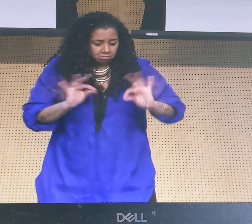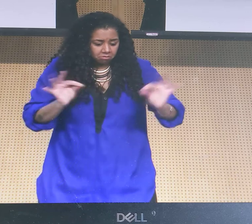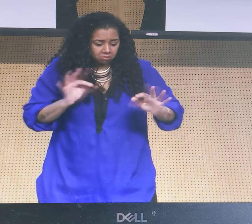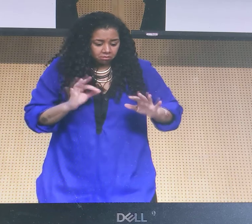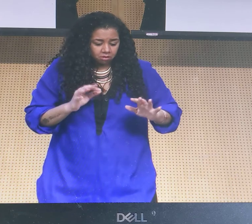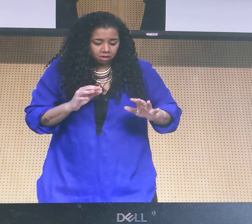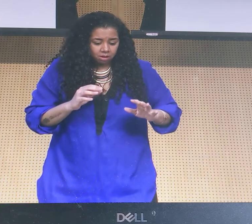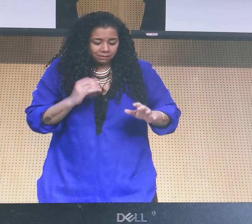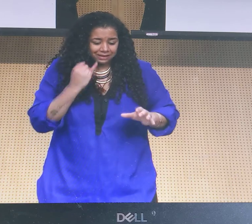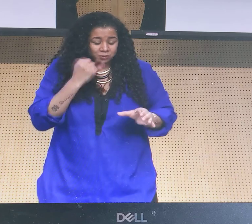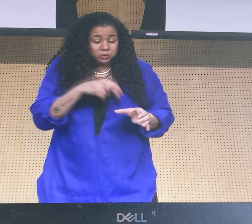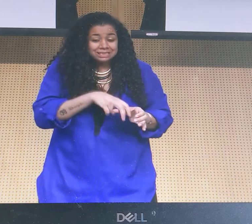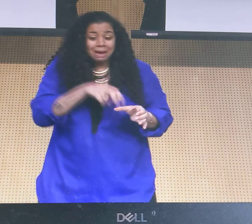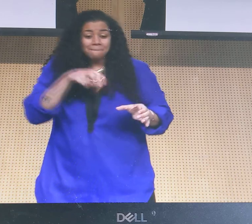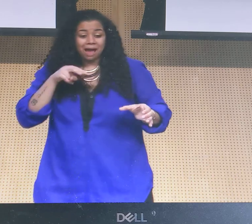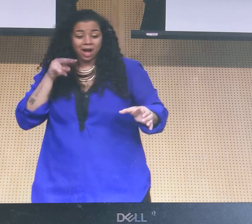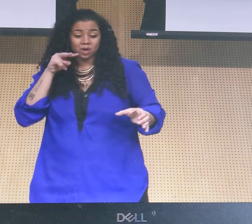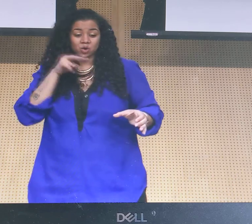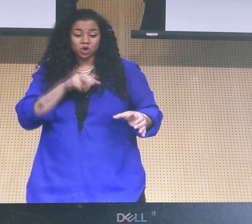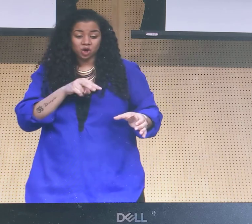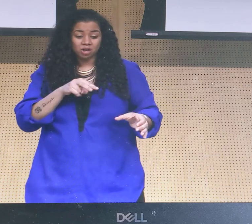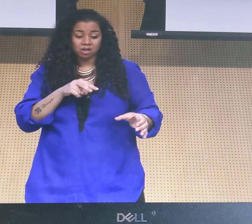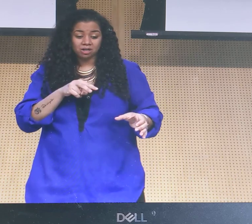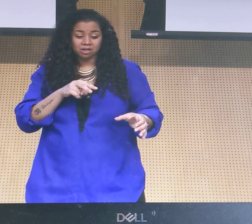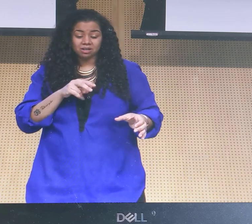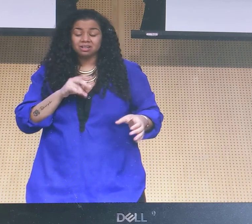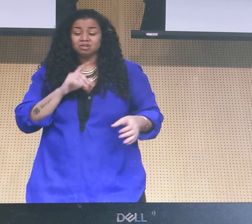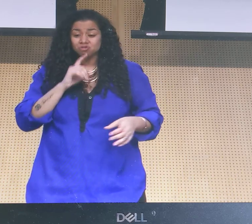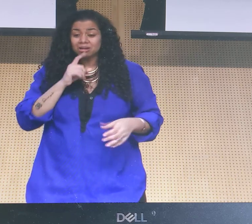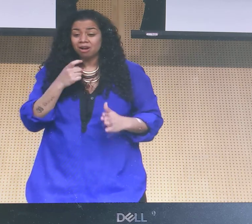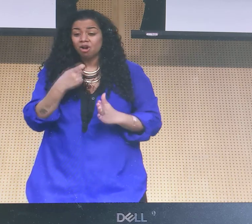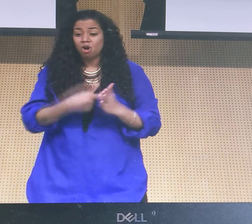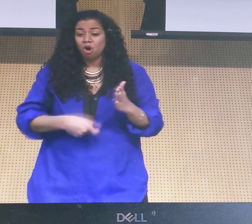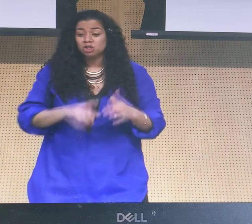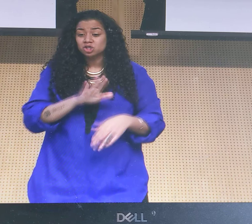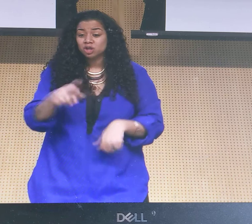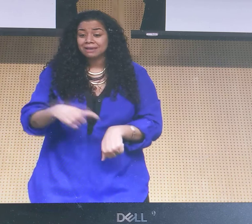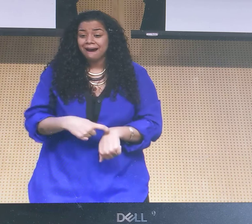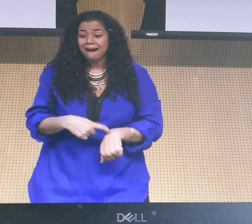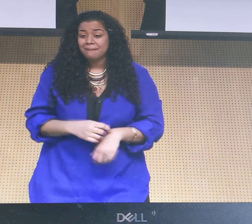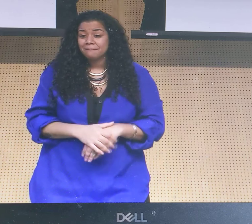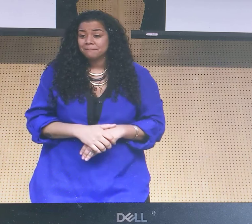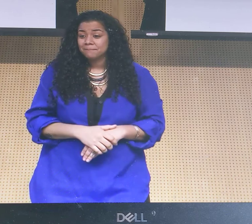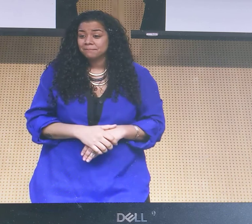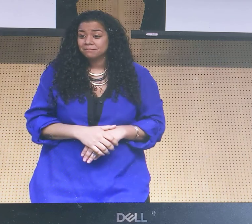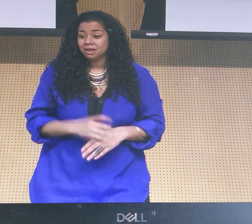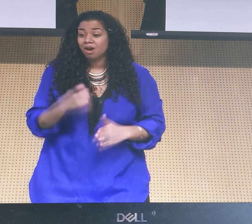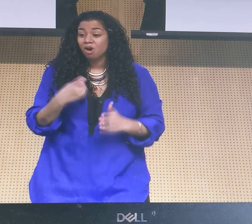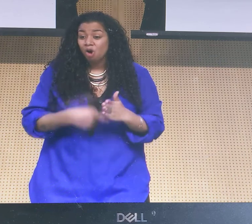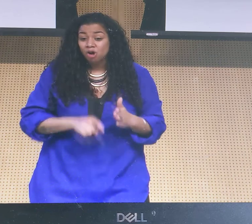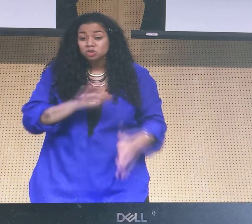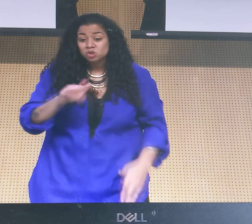And we're often so stuck in the moment. If we take a step back and really look at it,